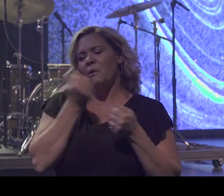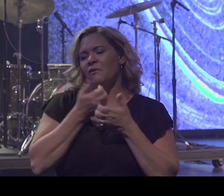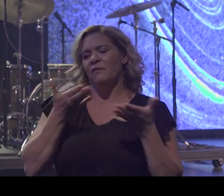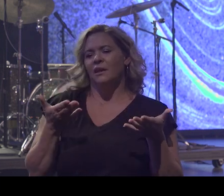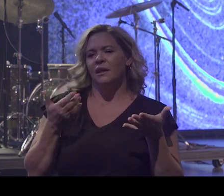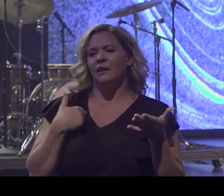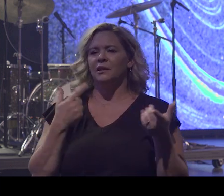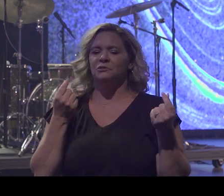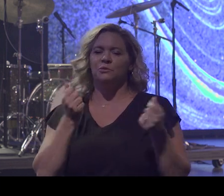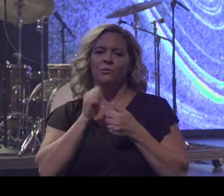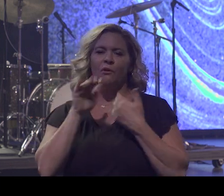No, you don't.